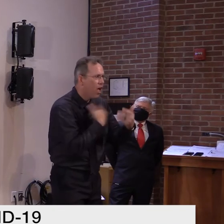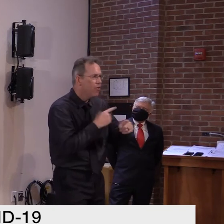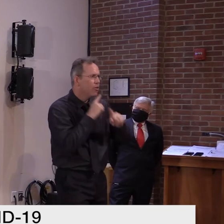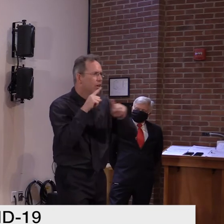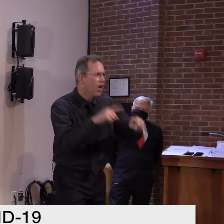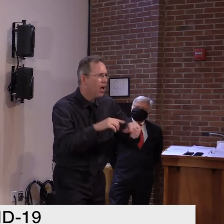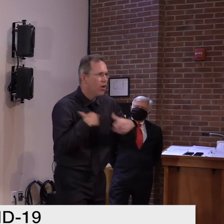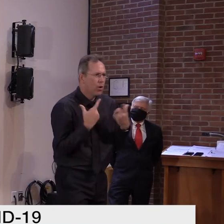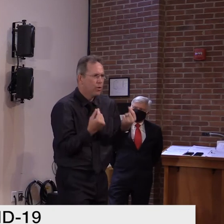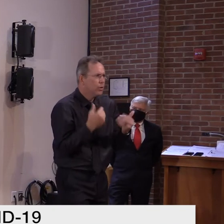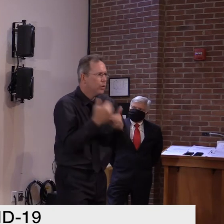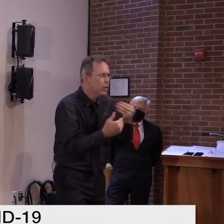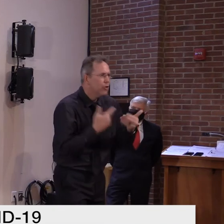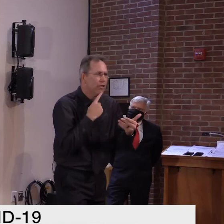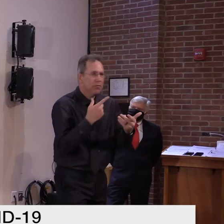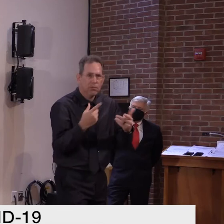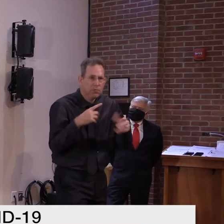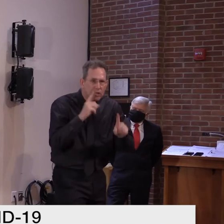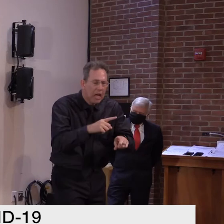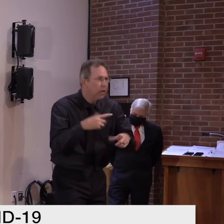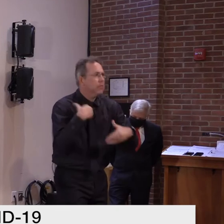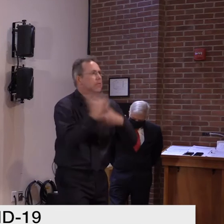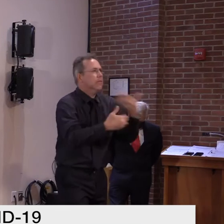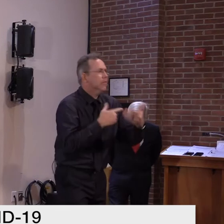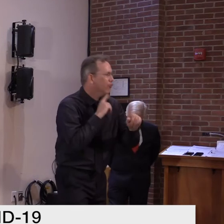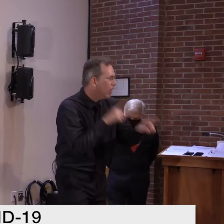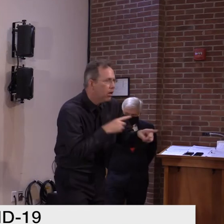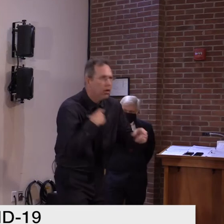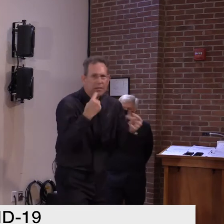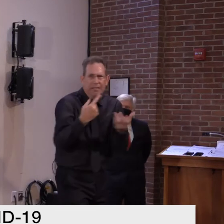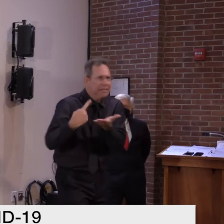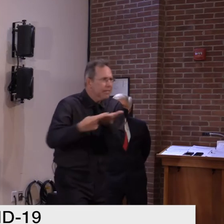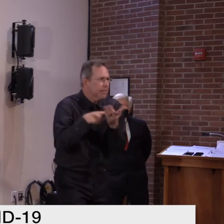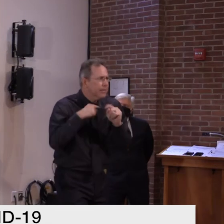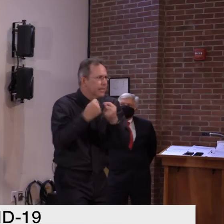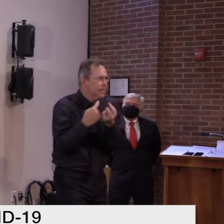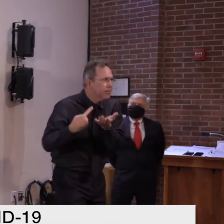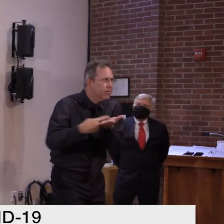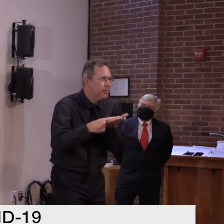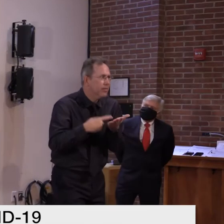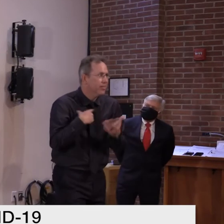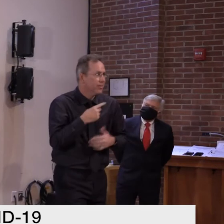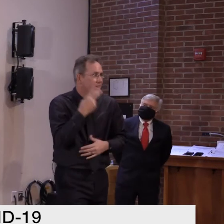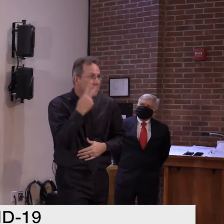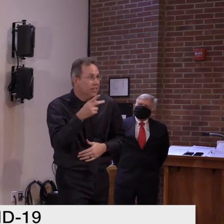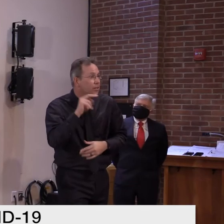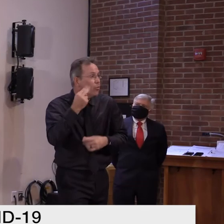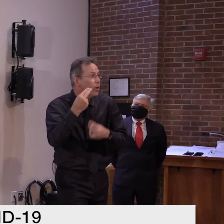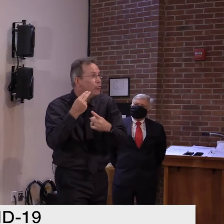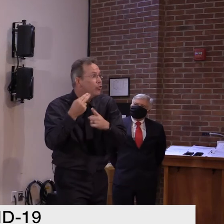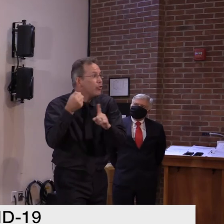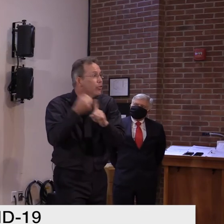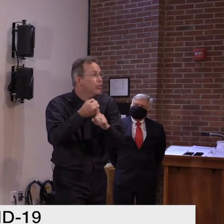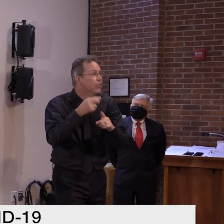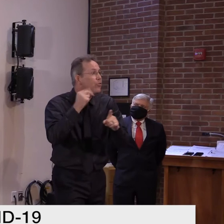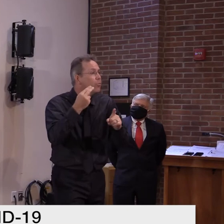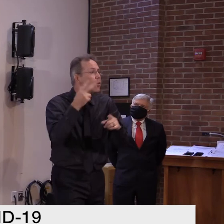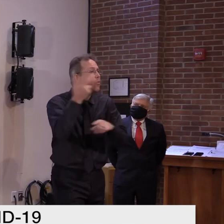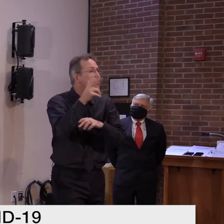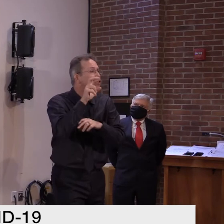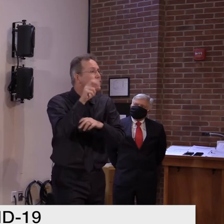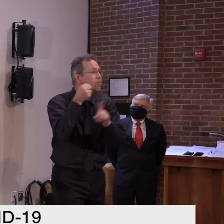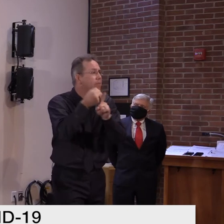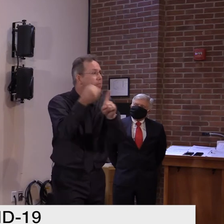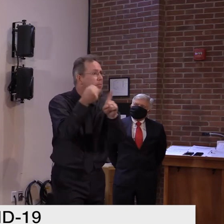has come quickly. And when you see, uh, New Hampshire, for instance, had over 300 cases yesterday. Um,